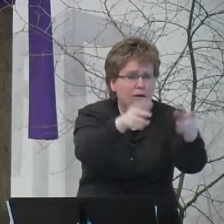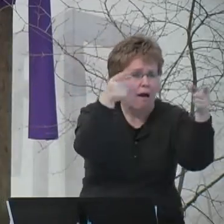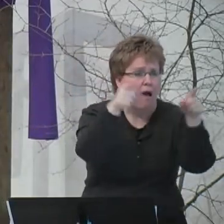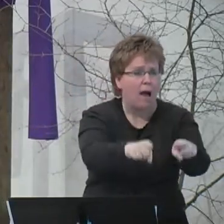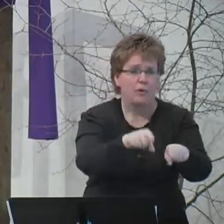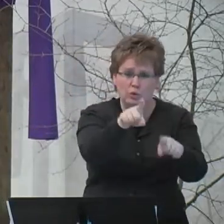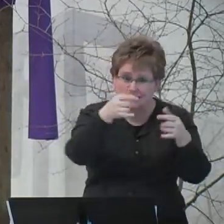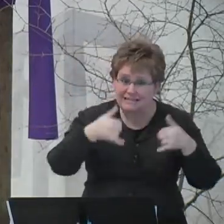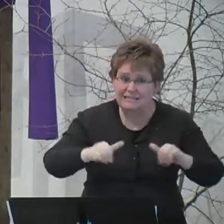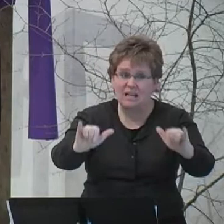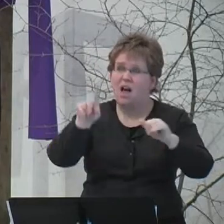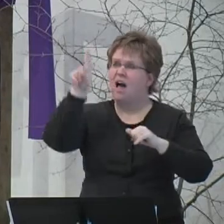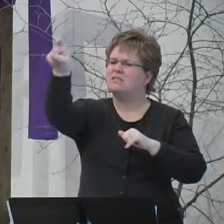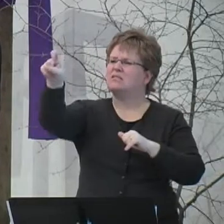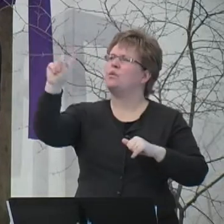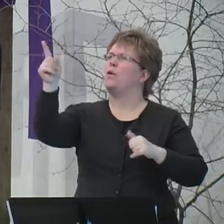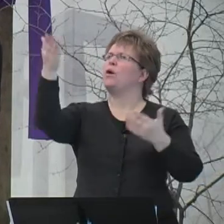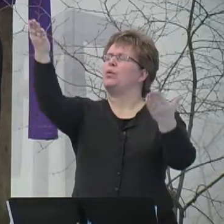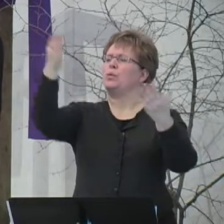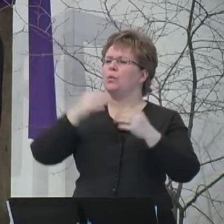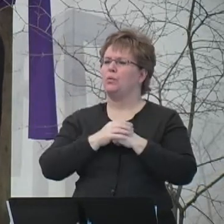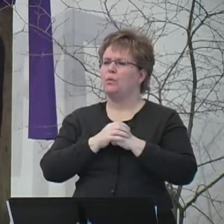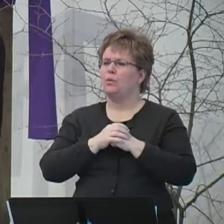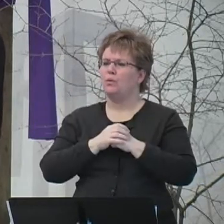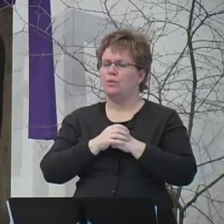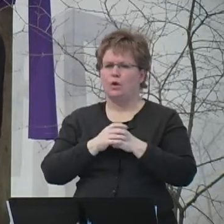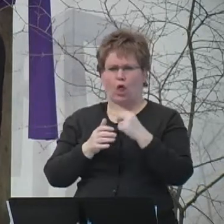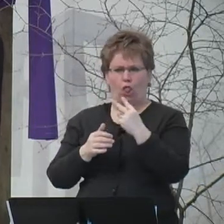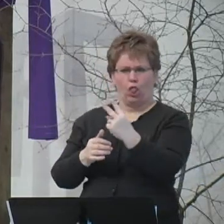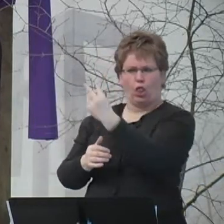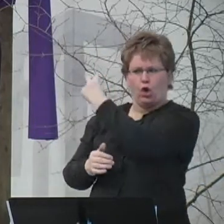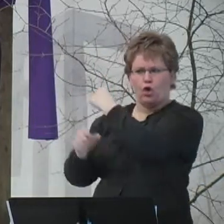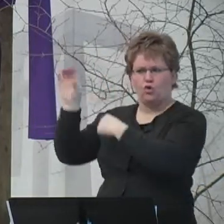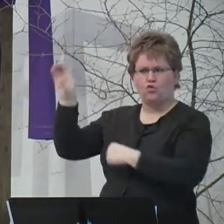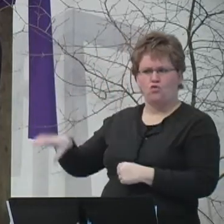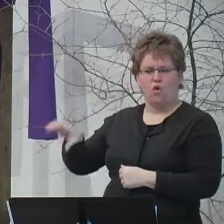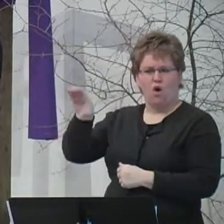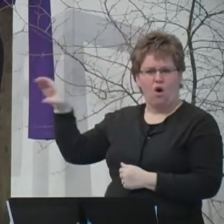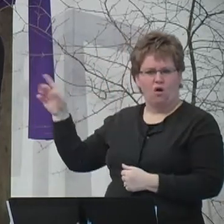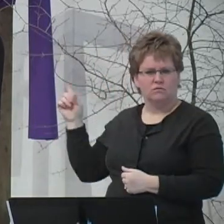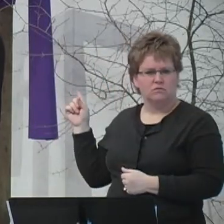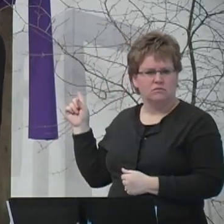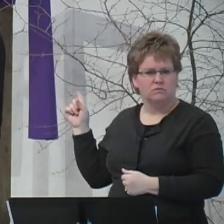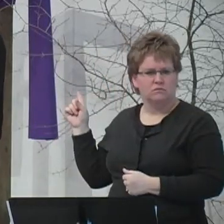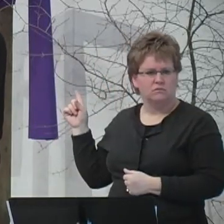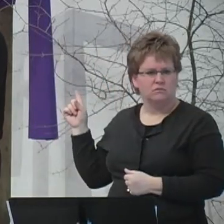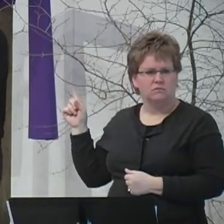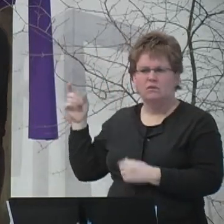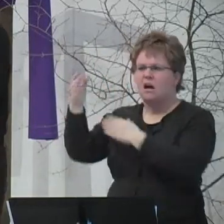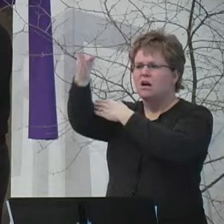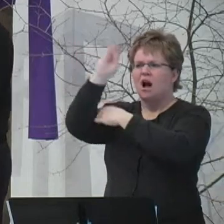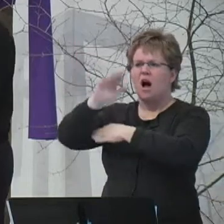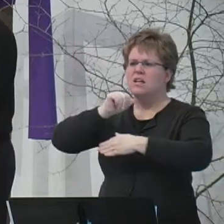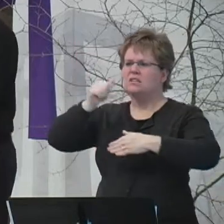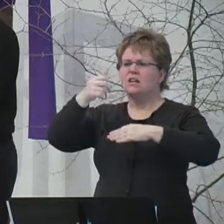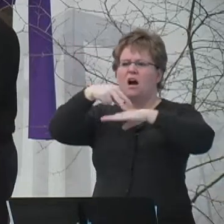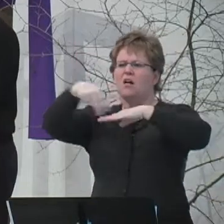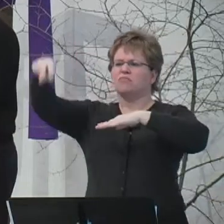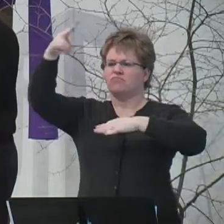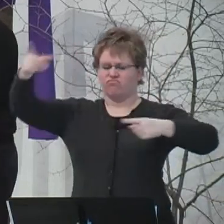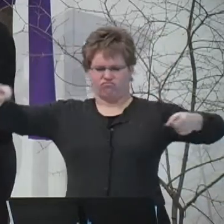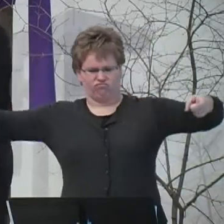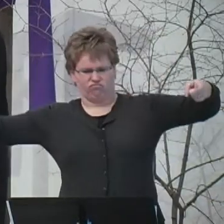that's when we look to the cross. God is not above the world, controlling the fates of nature and